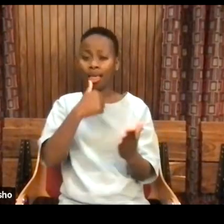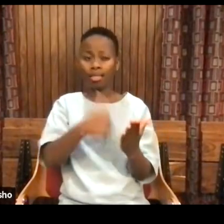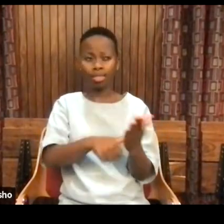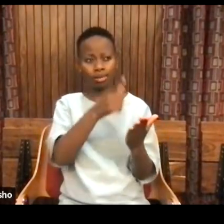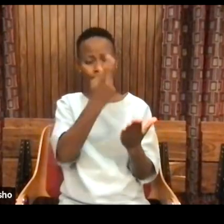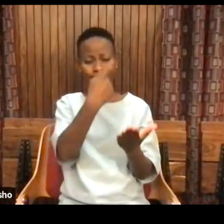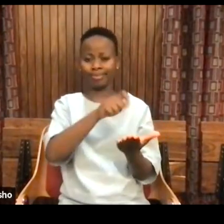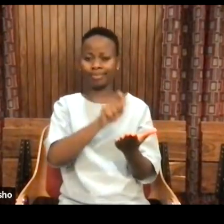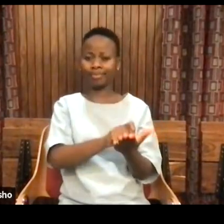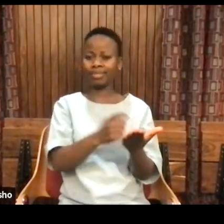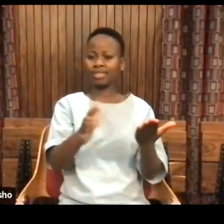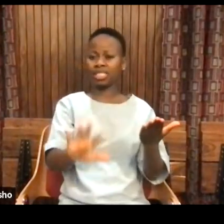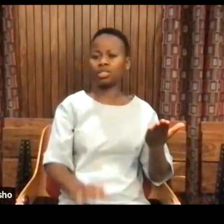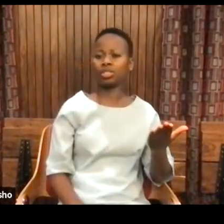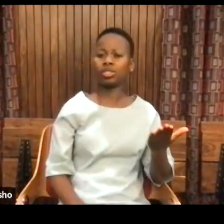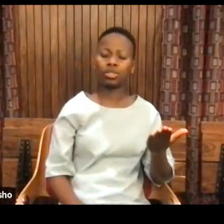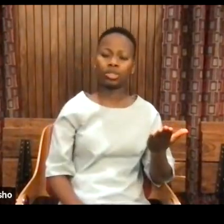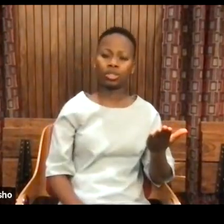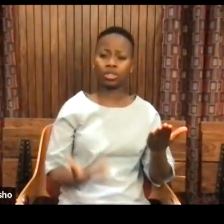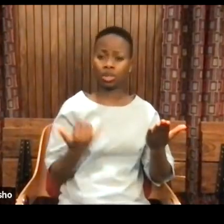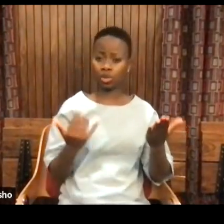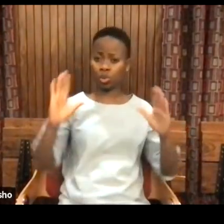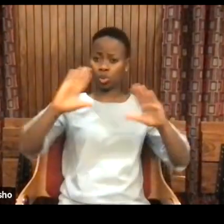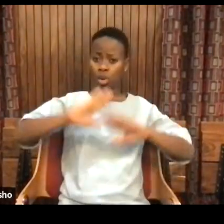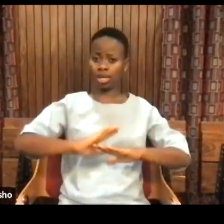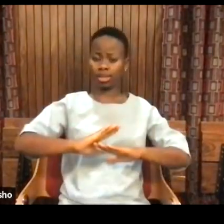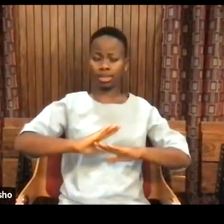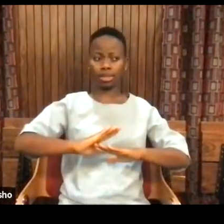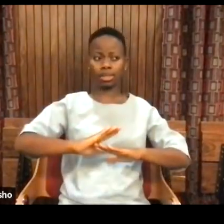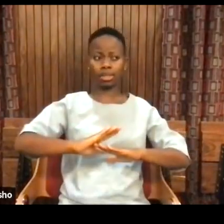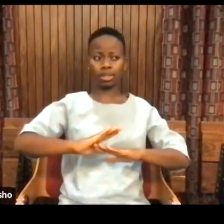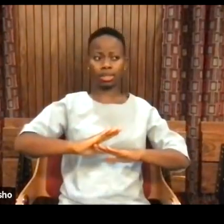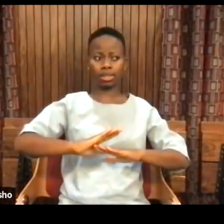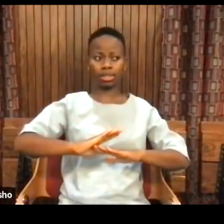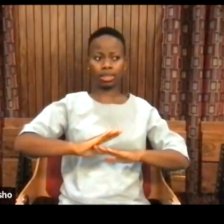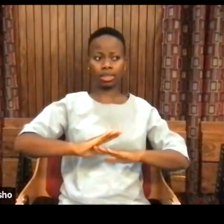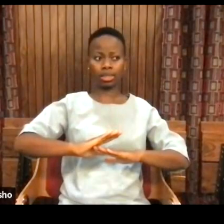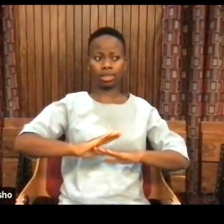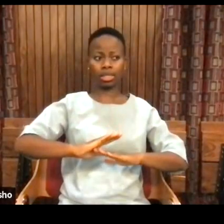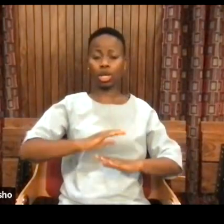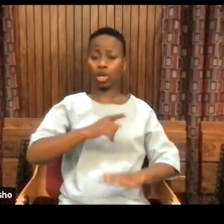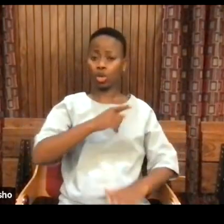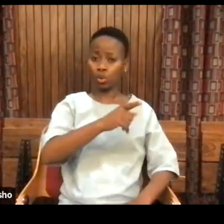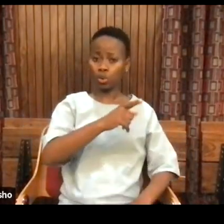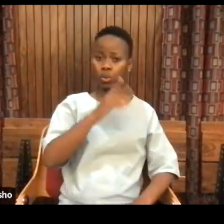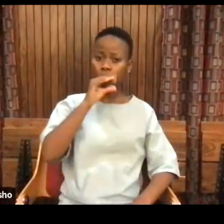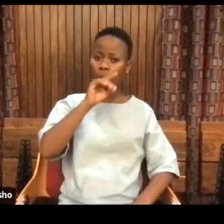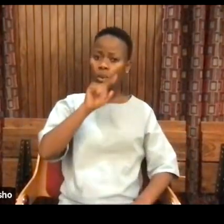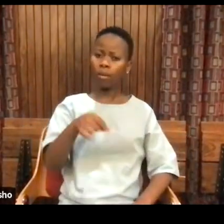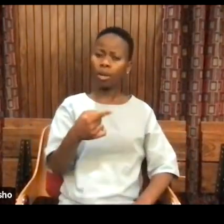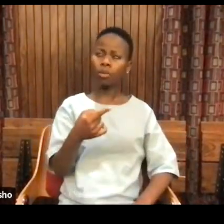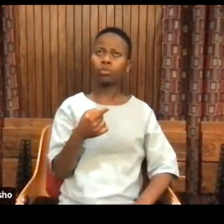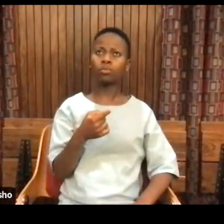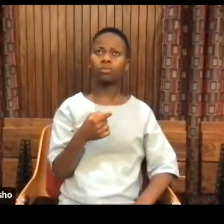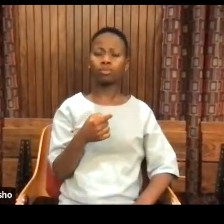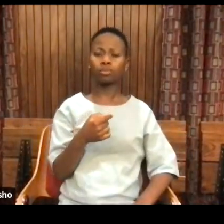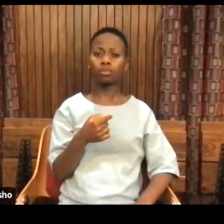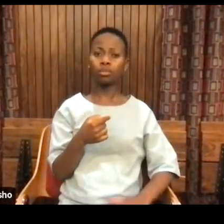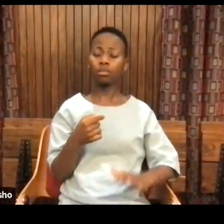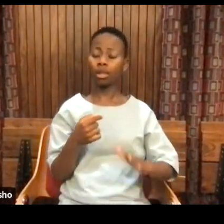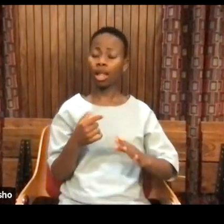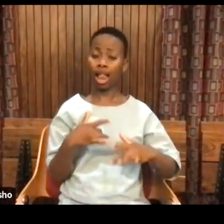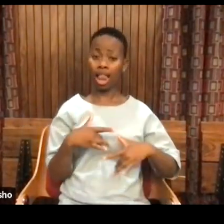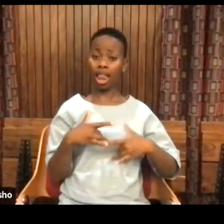Tonight, you talked about to have a livable life is to feel valued.